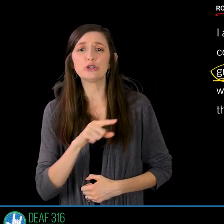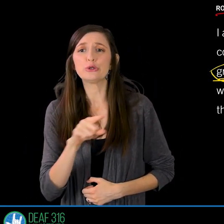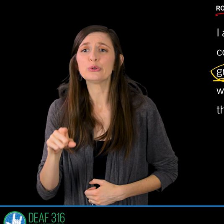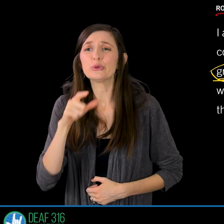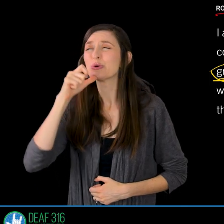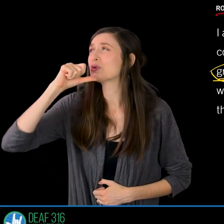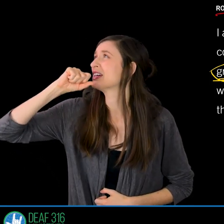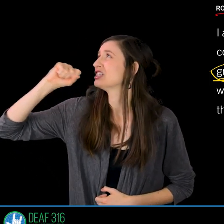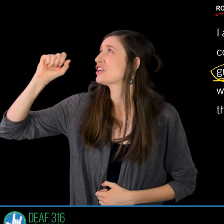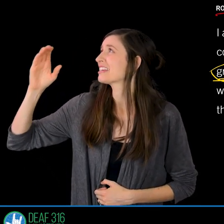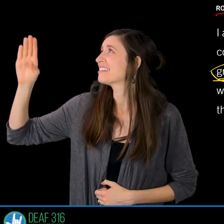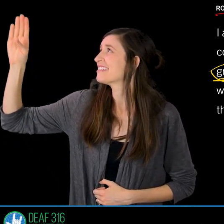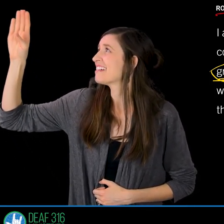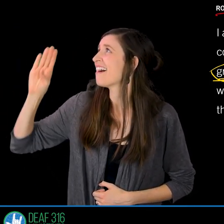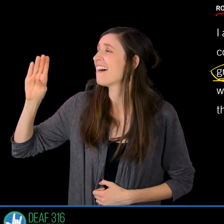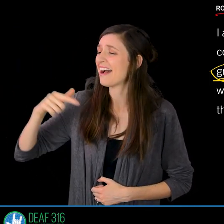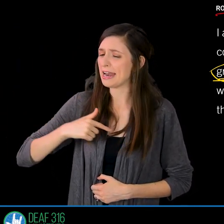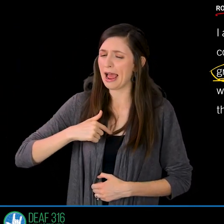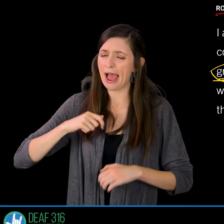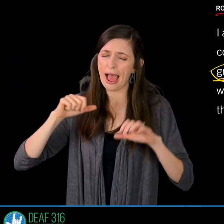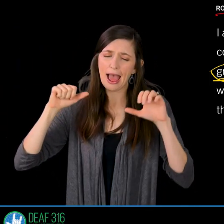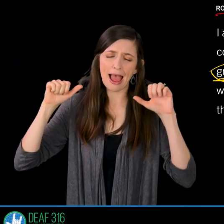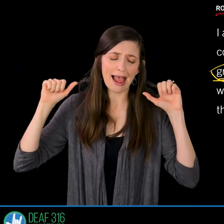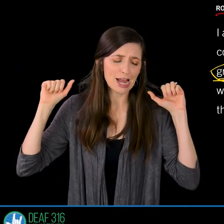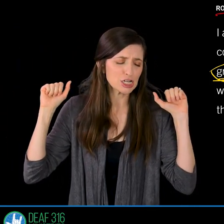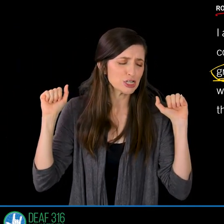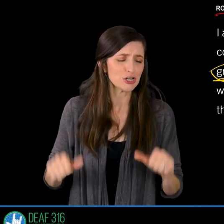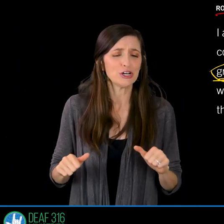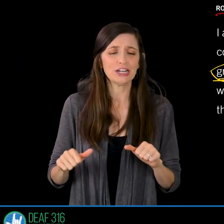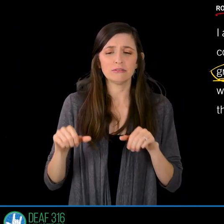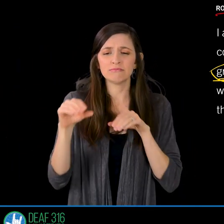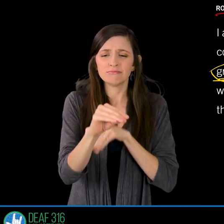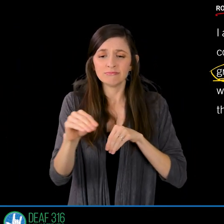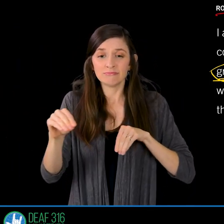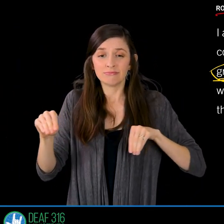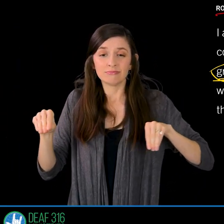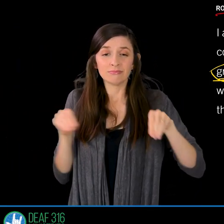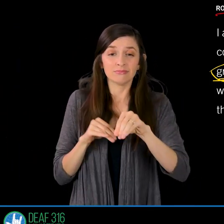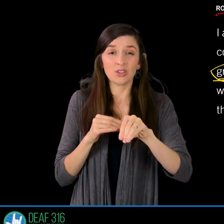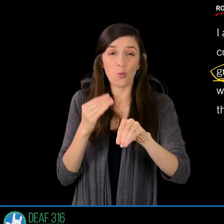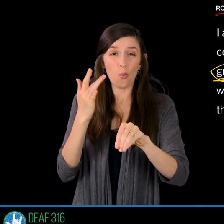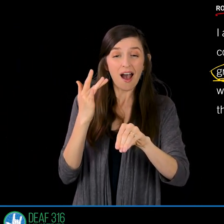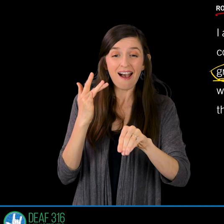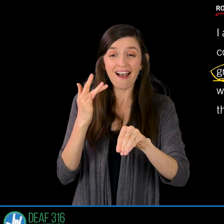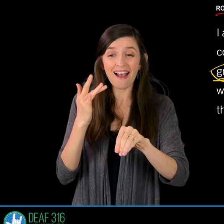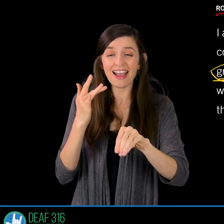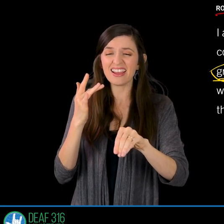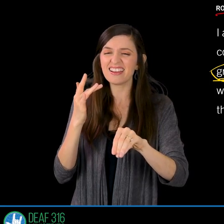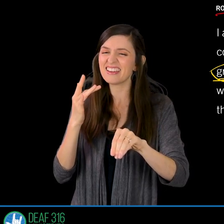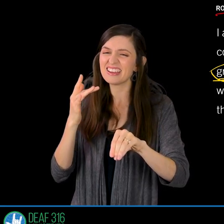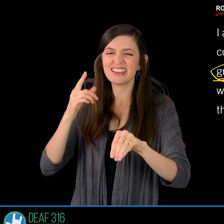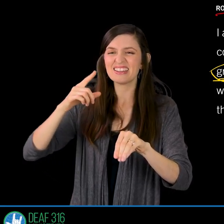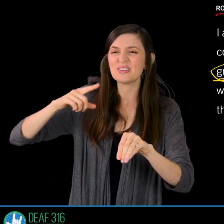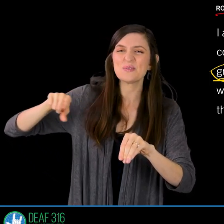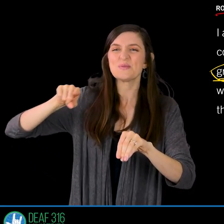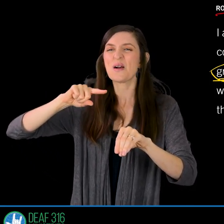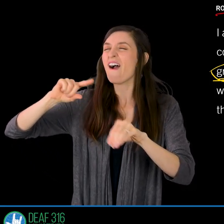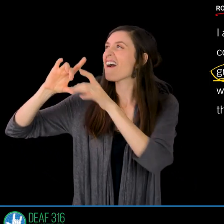sake of my brothers my kinsmen according to the flesh they are cut off from Christ they are perishing and